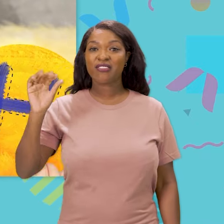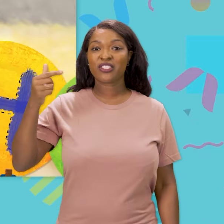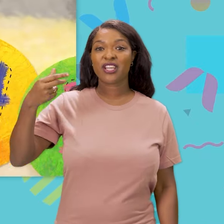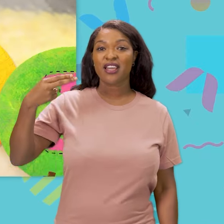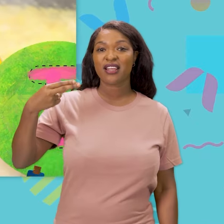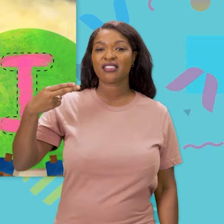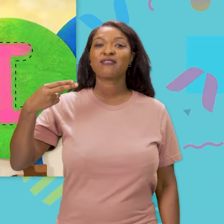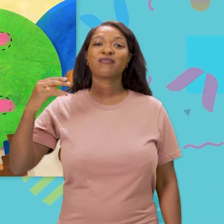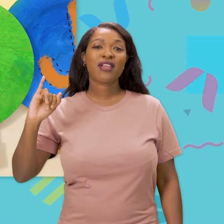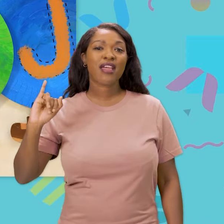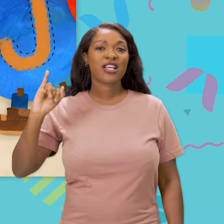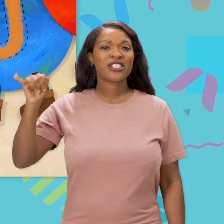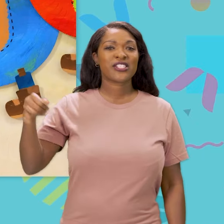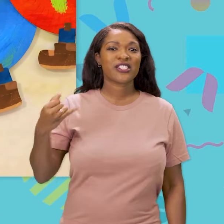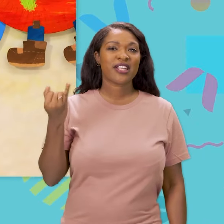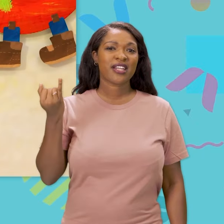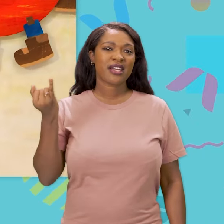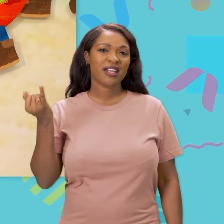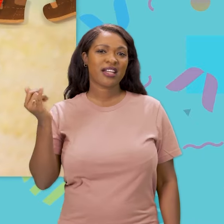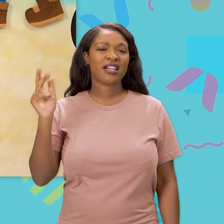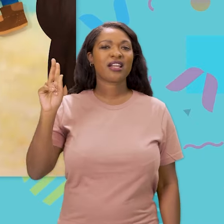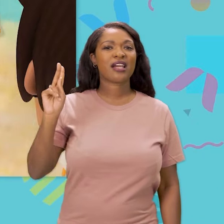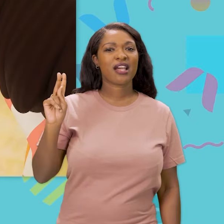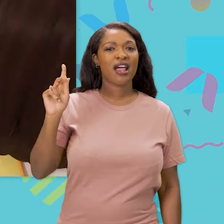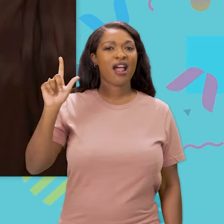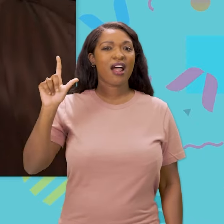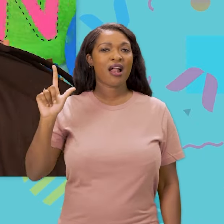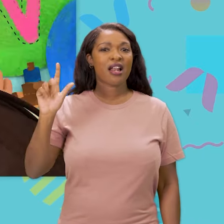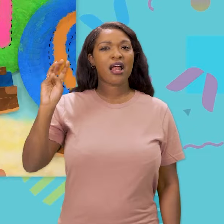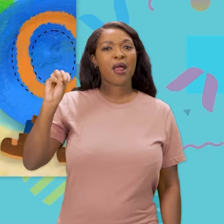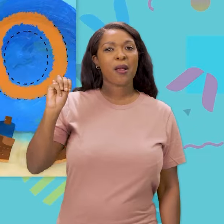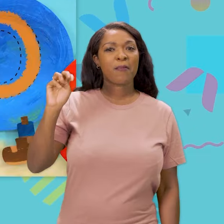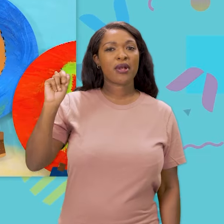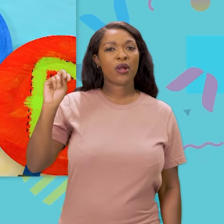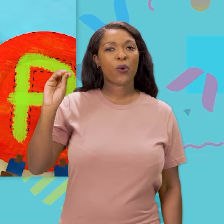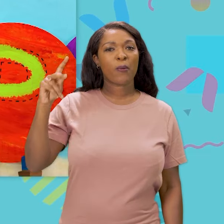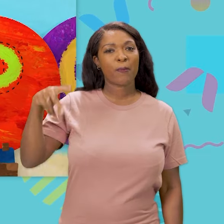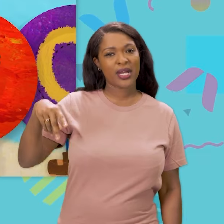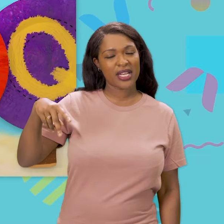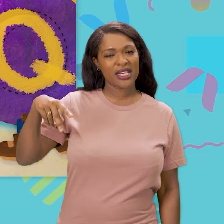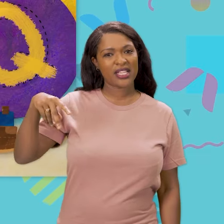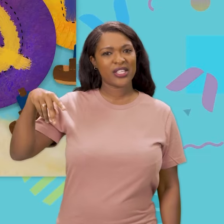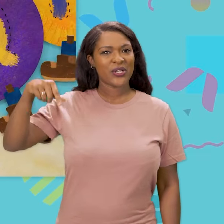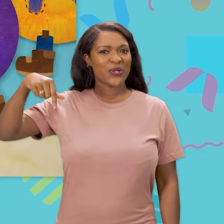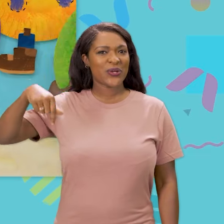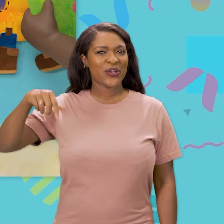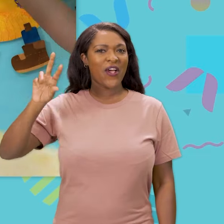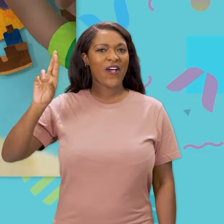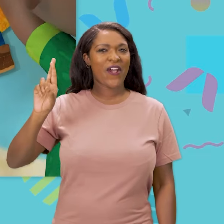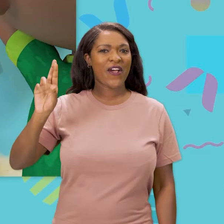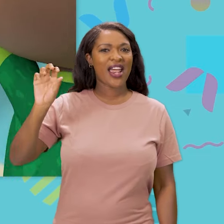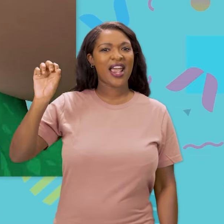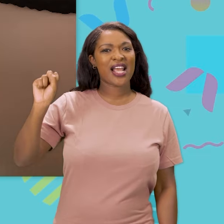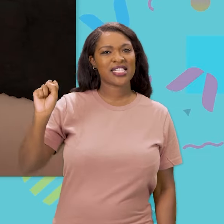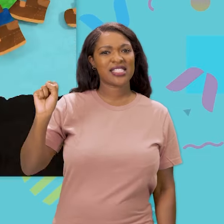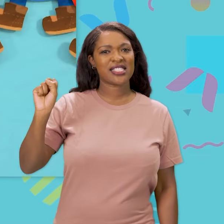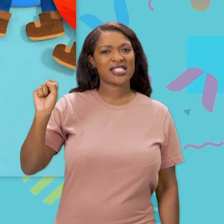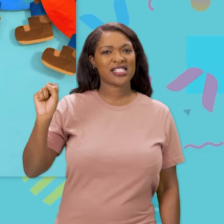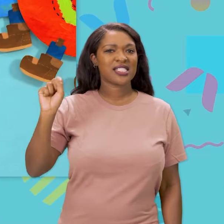G, H, I, J, K, L, M, N, O, P, Q, R, S,